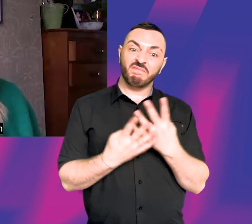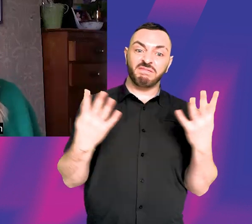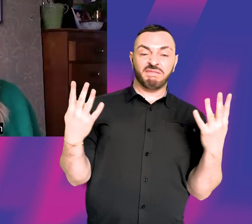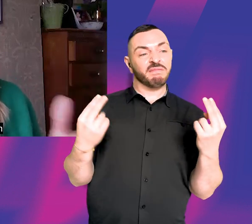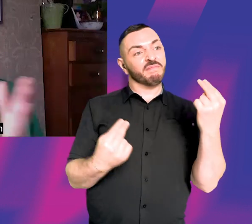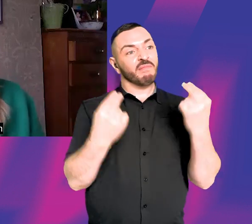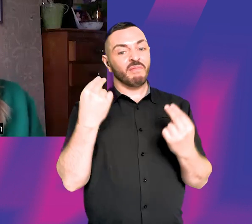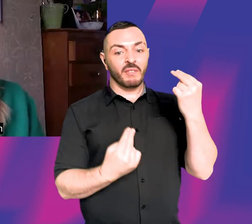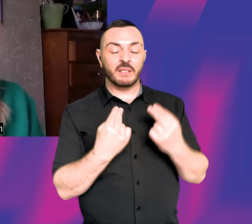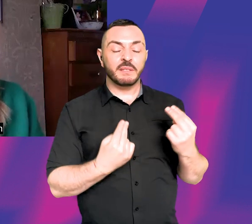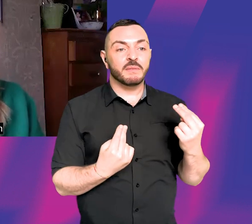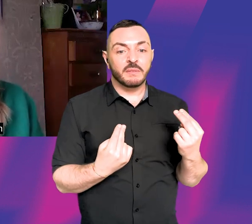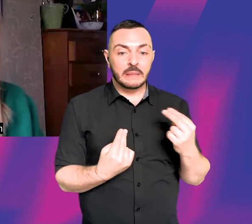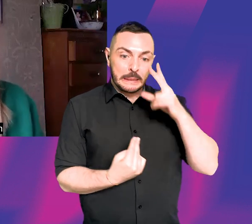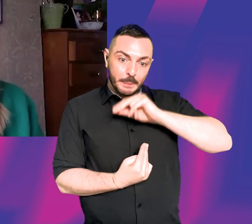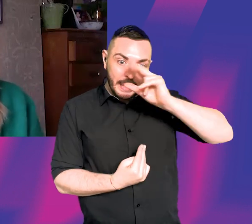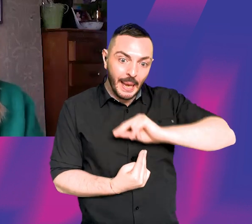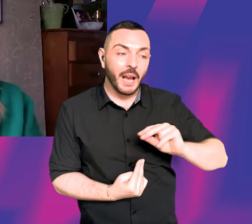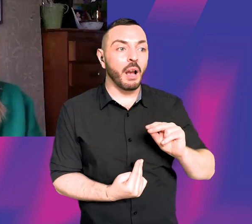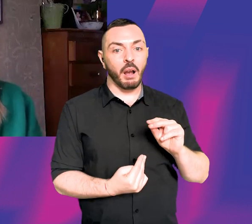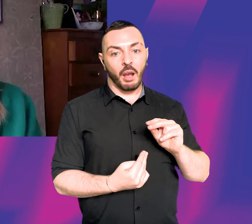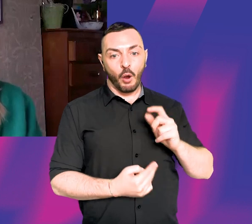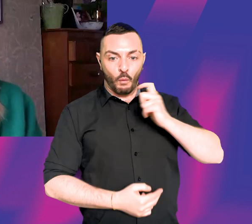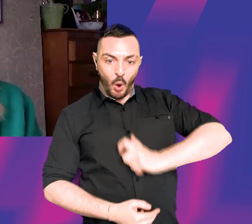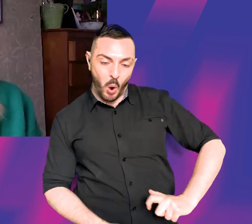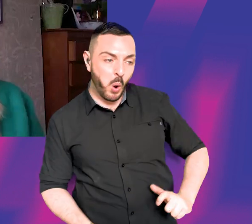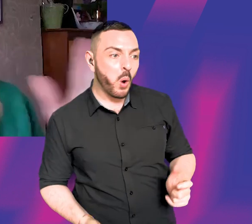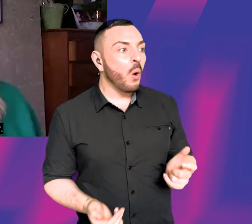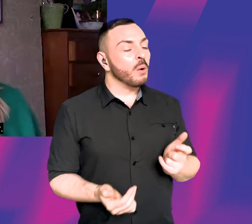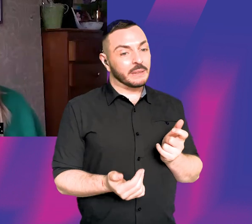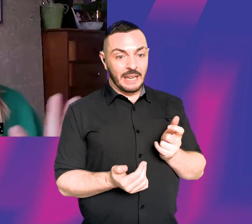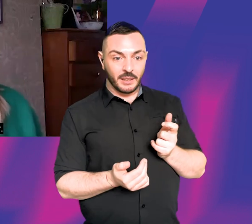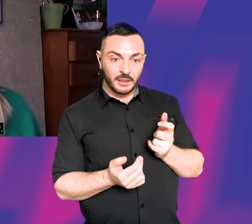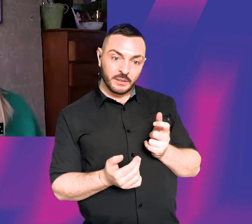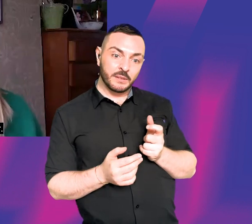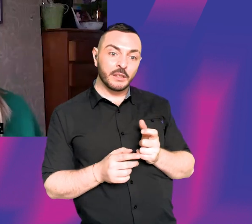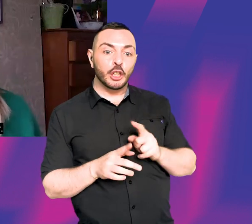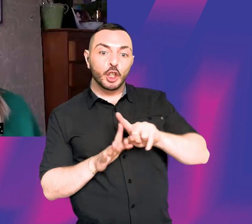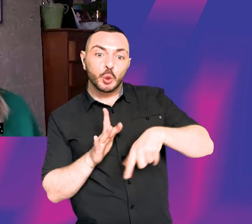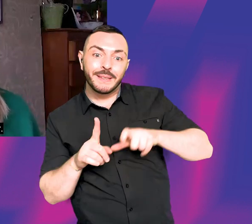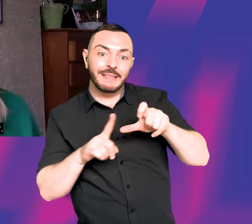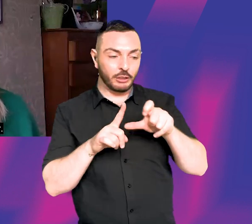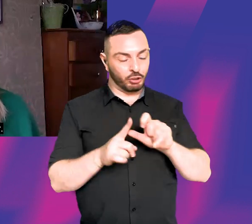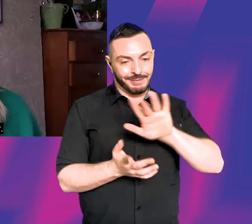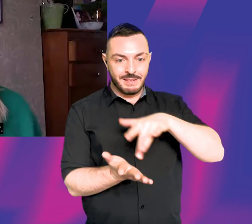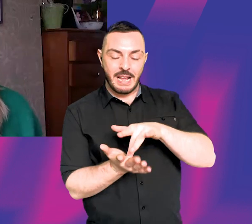like flashbacks in a television film where Judi Dench played the central character, but there were these flashbacks to her when she was much younger.